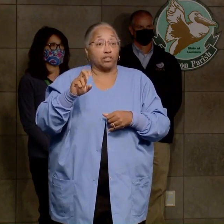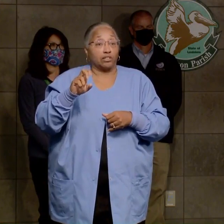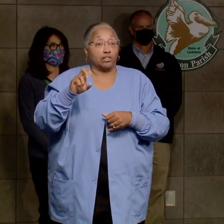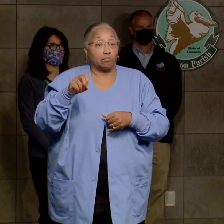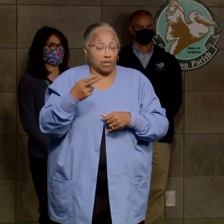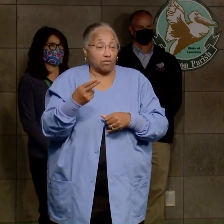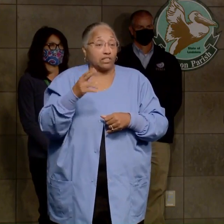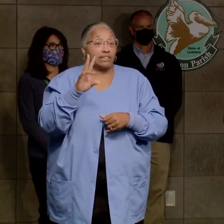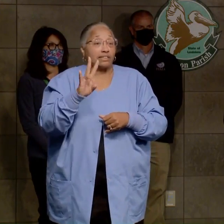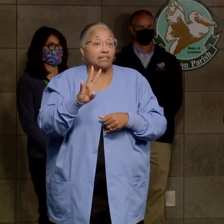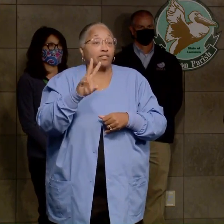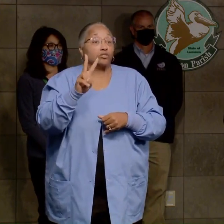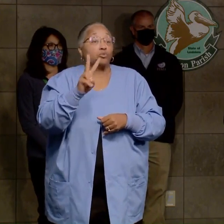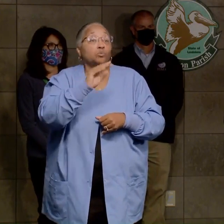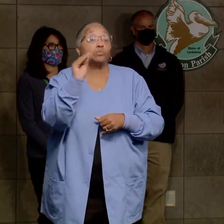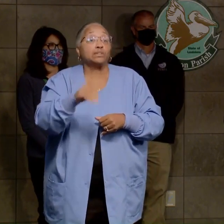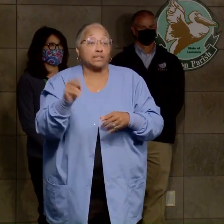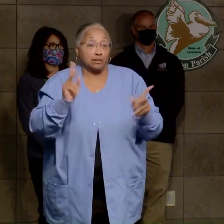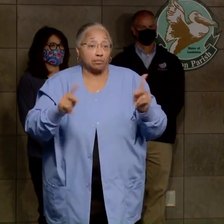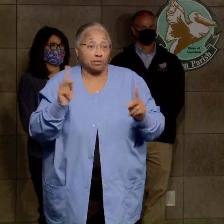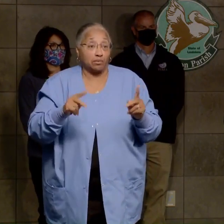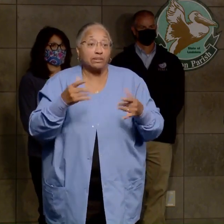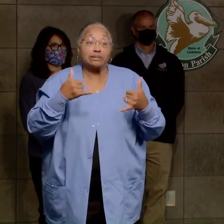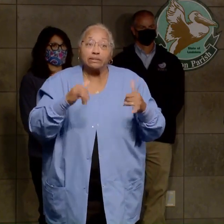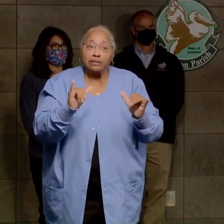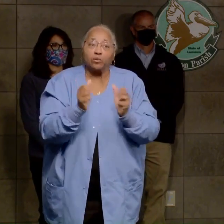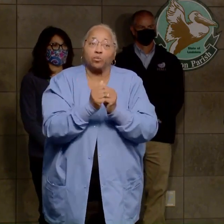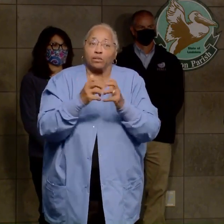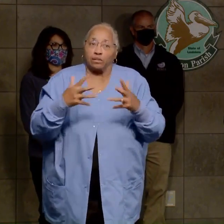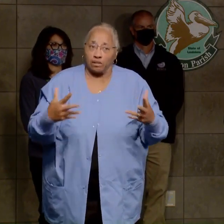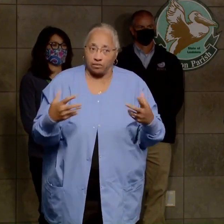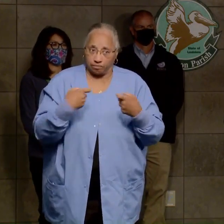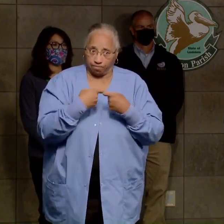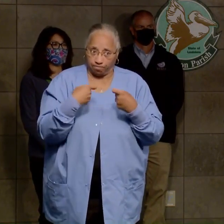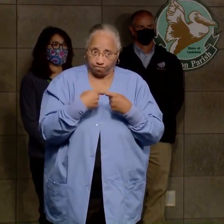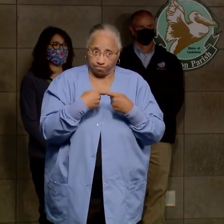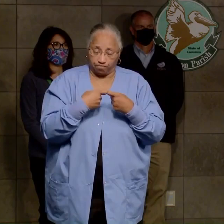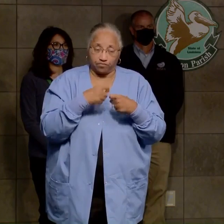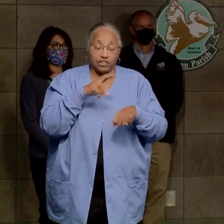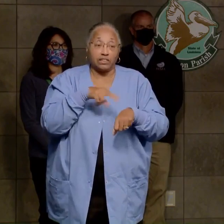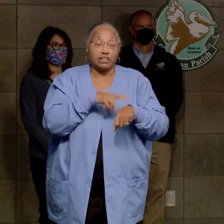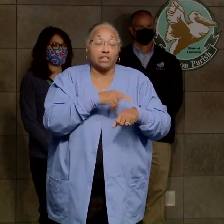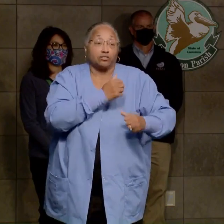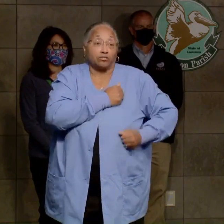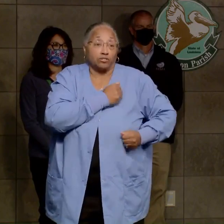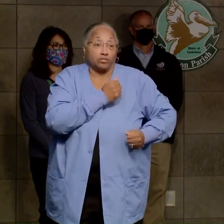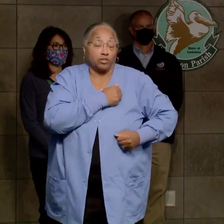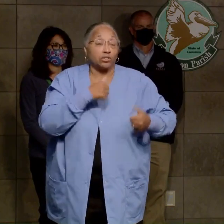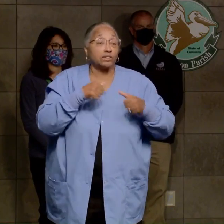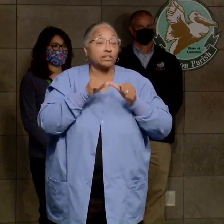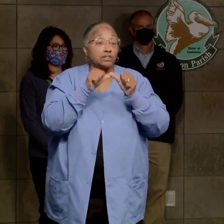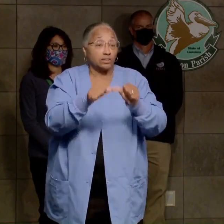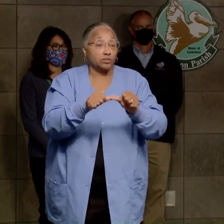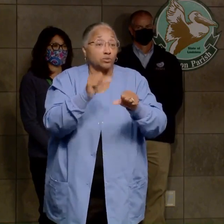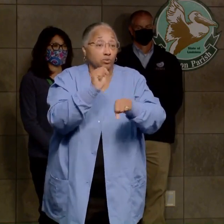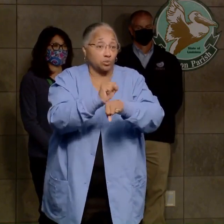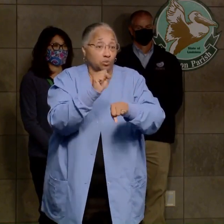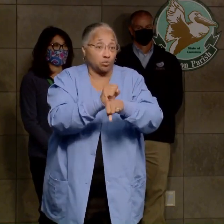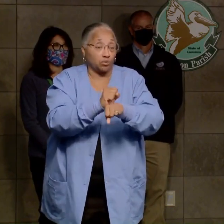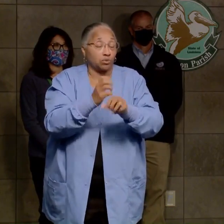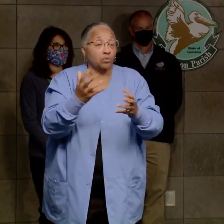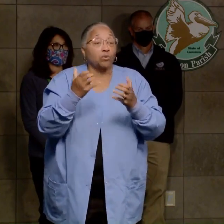still without electricity. The National Guard continues to work. I want to thank all of our